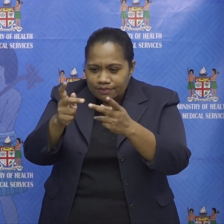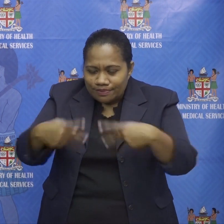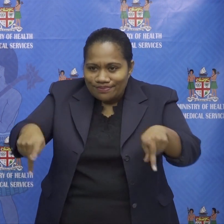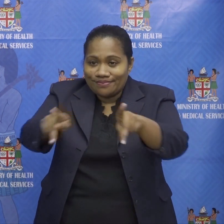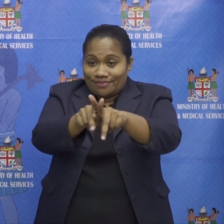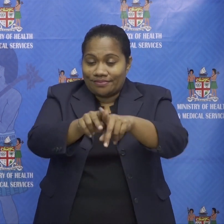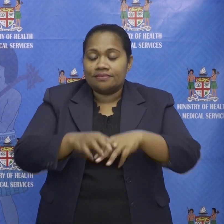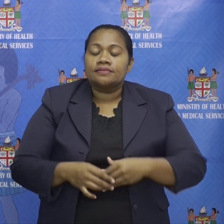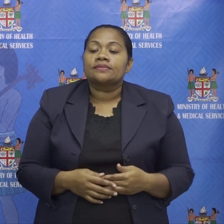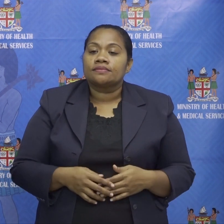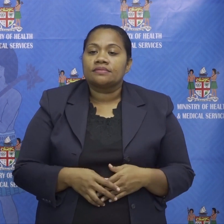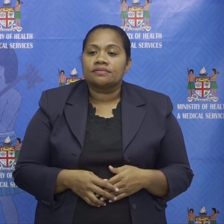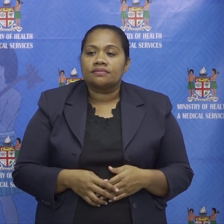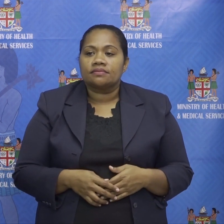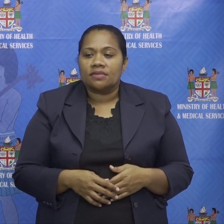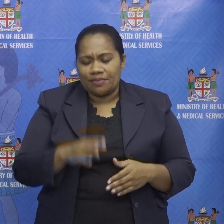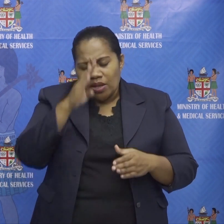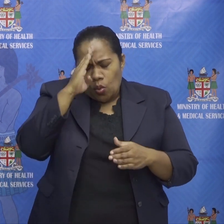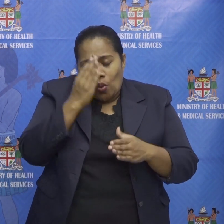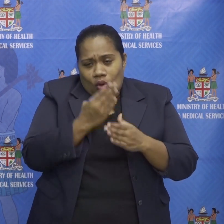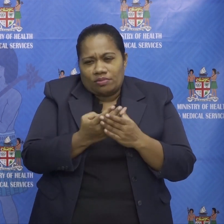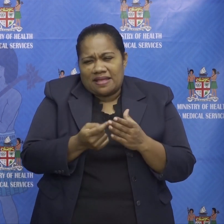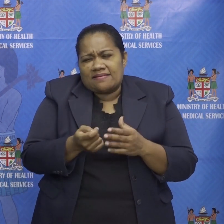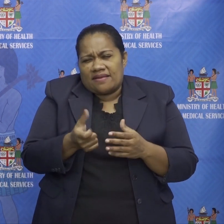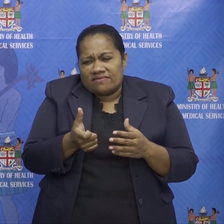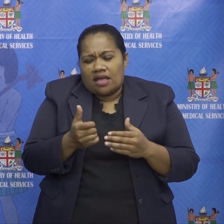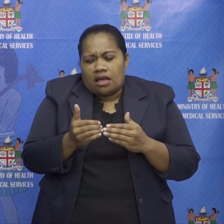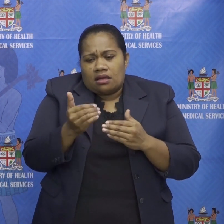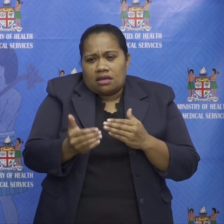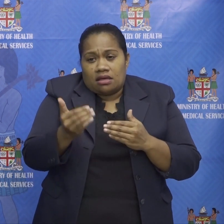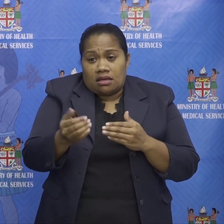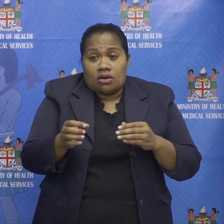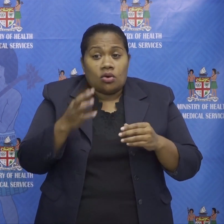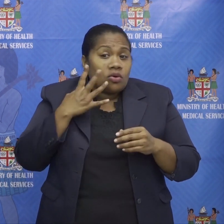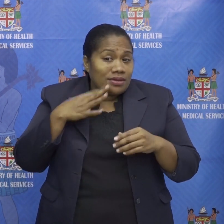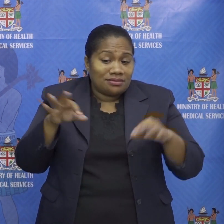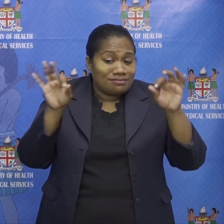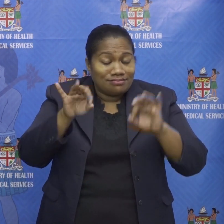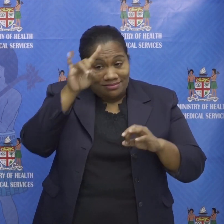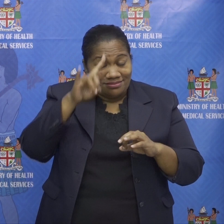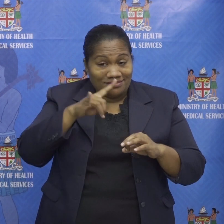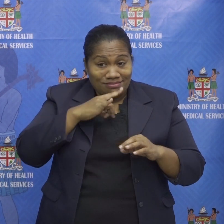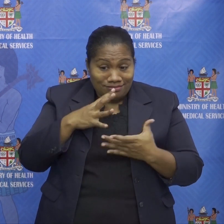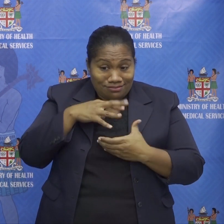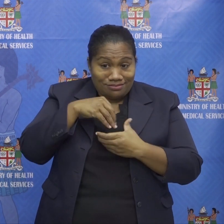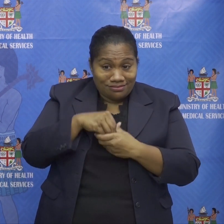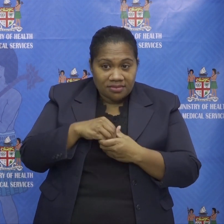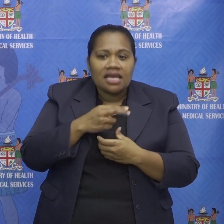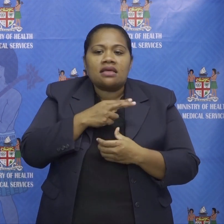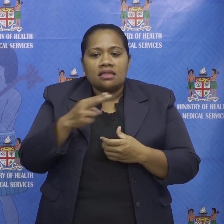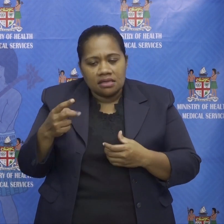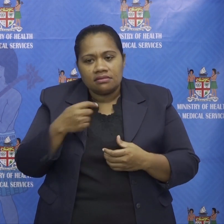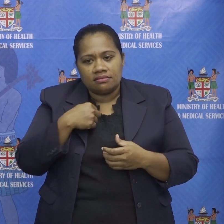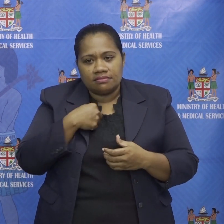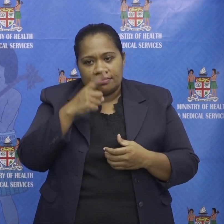at some point i hope that after a while when we have no more cases reported out of our measures then i can expand